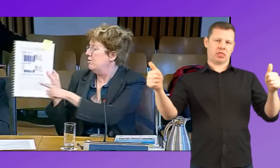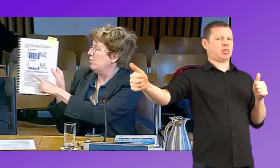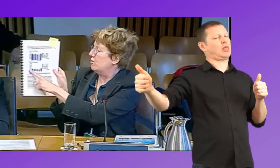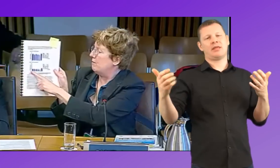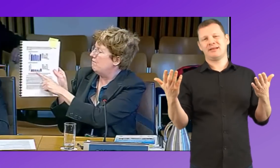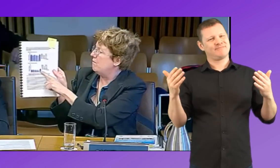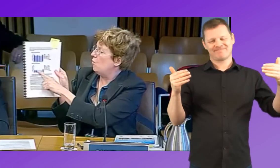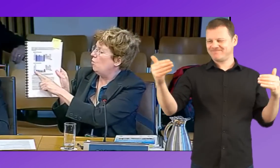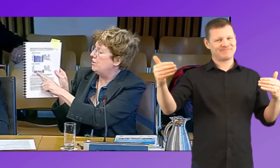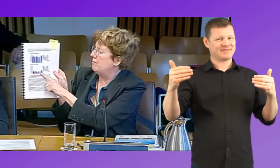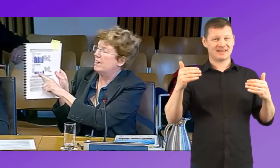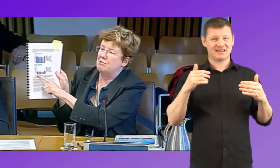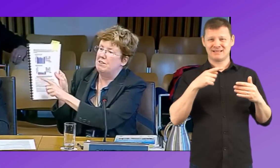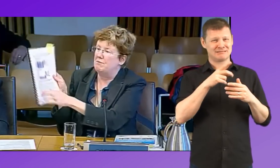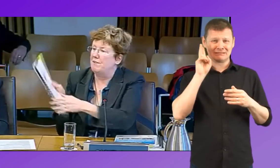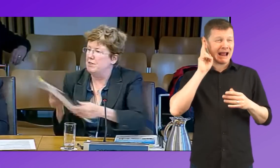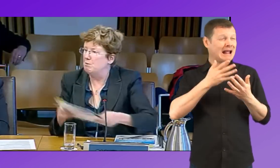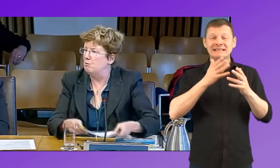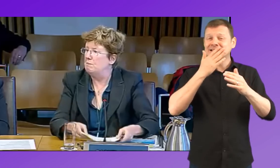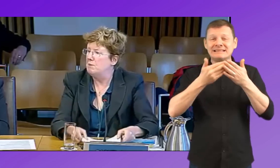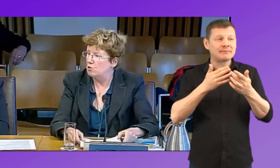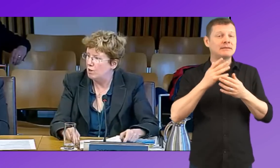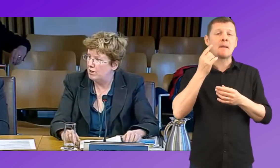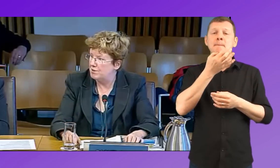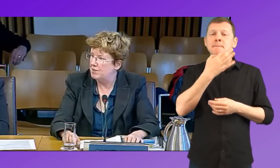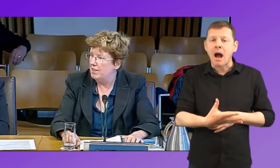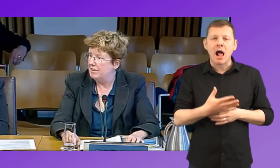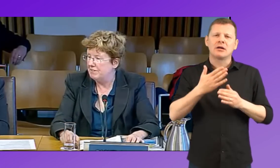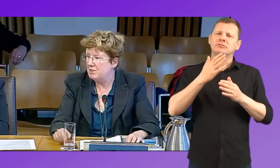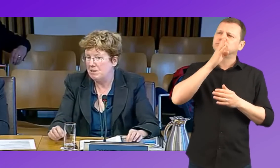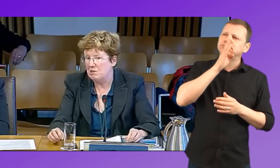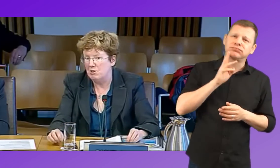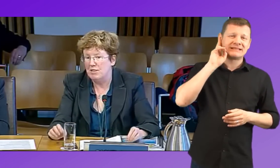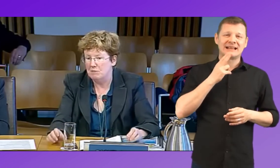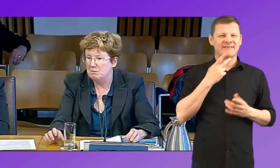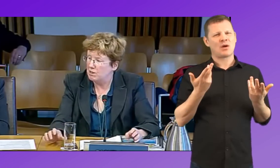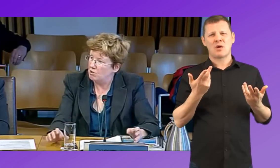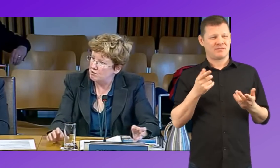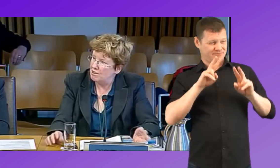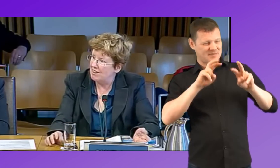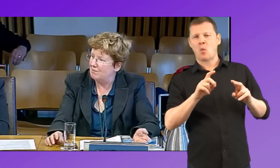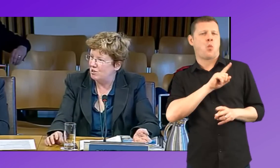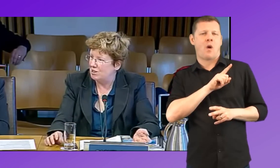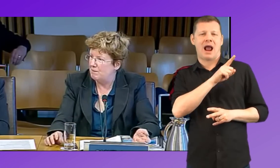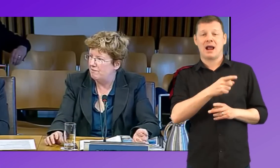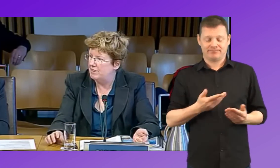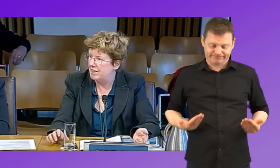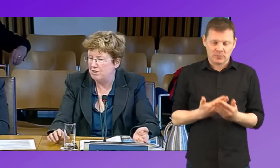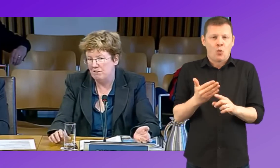results. mean, all the different categories of deafness performing much worse. Now, this is because, it must be because of early language experience and also